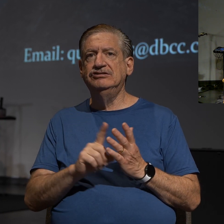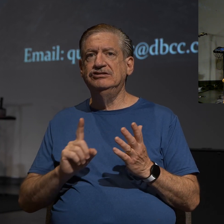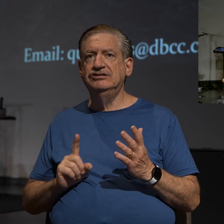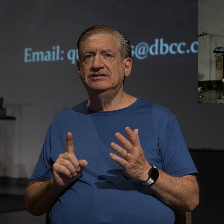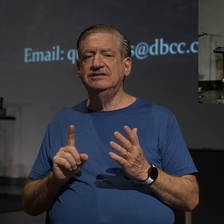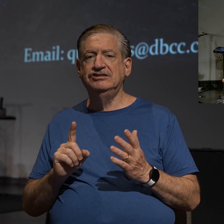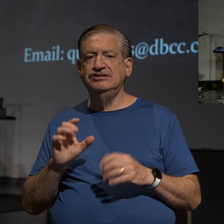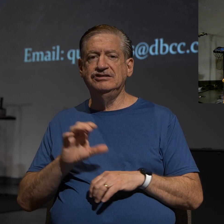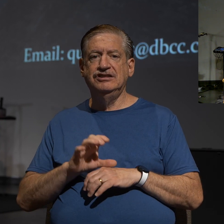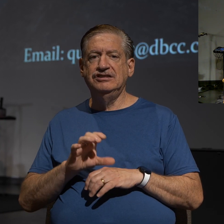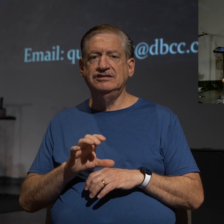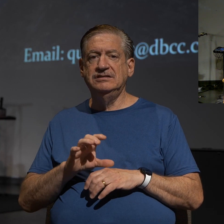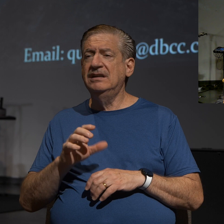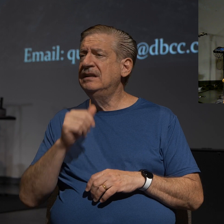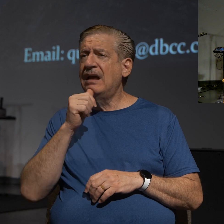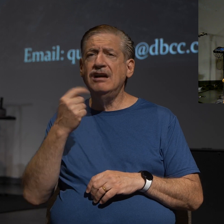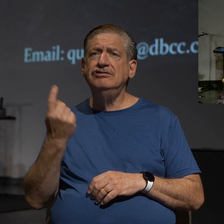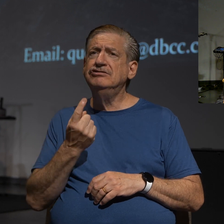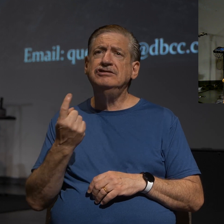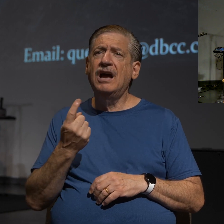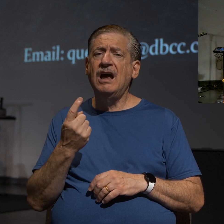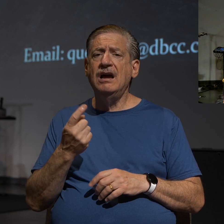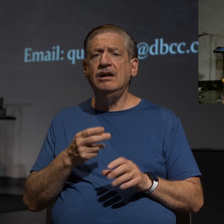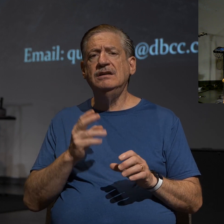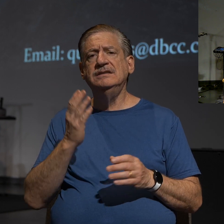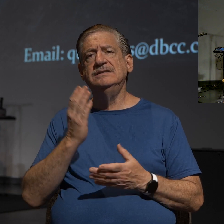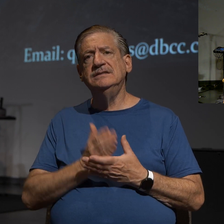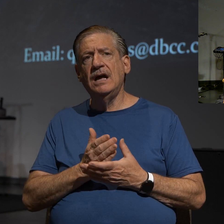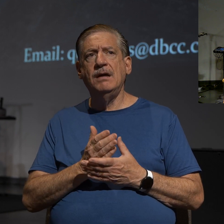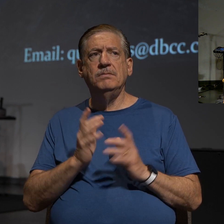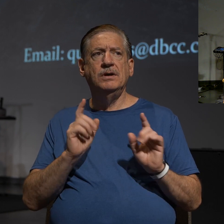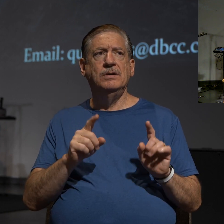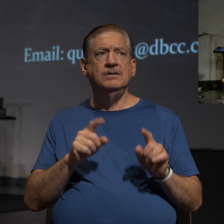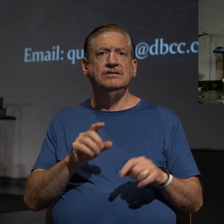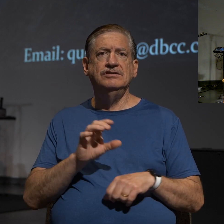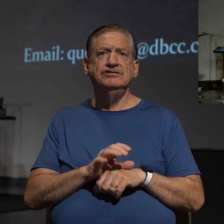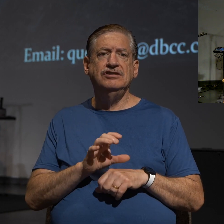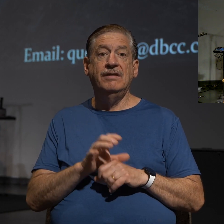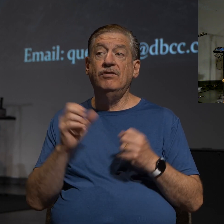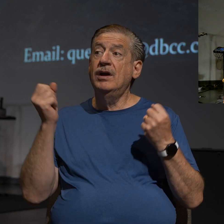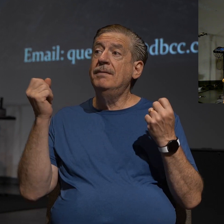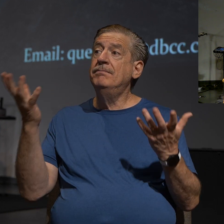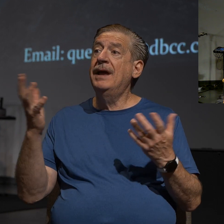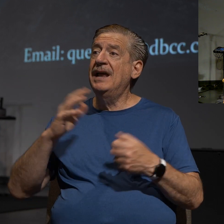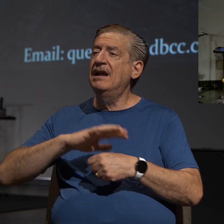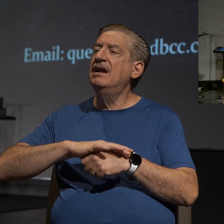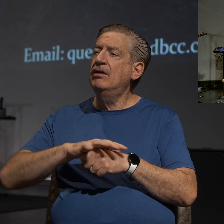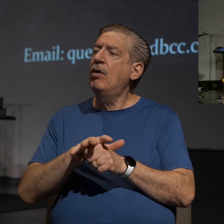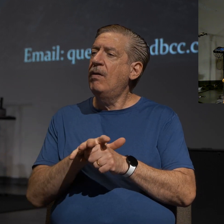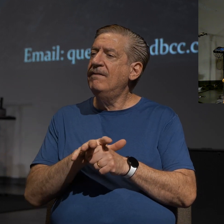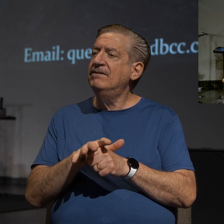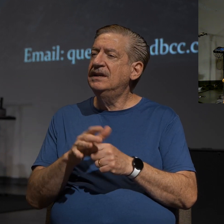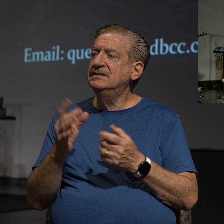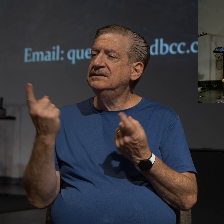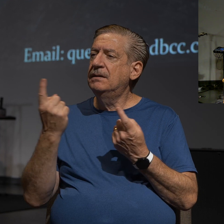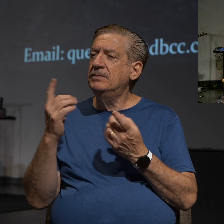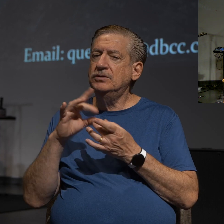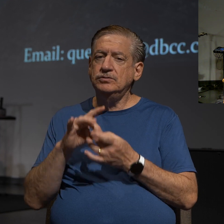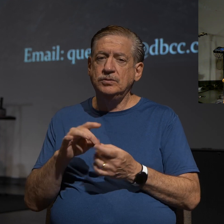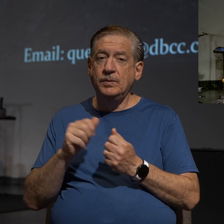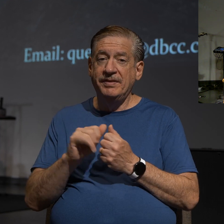it wasn't something other than just they kind of quit going to church. For many, COVID had something to do with that. The